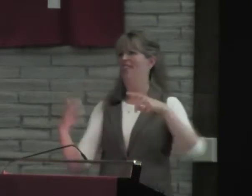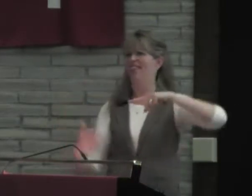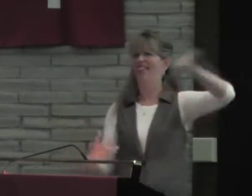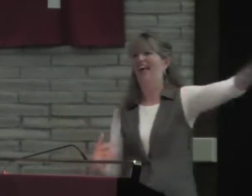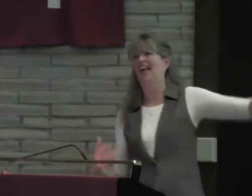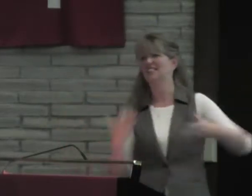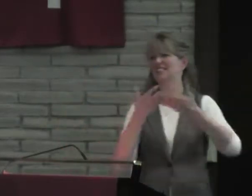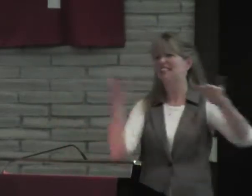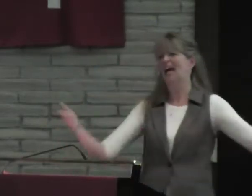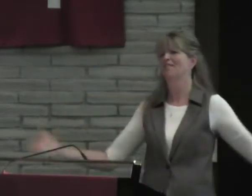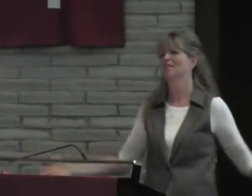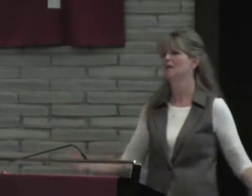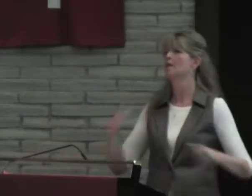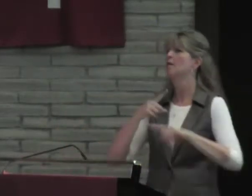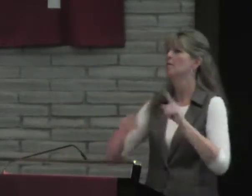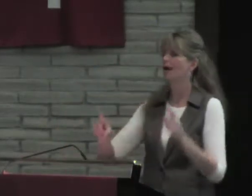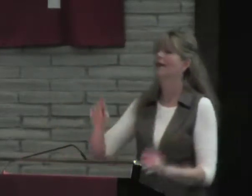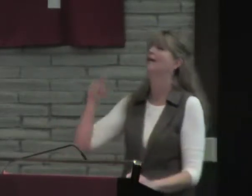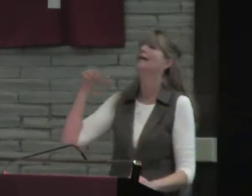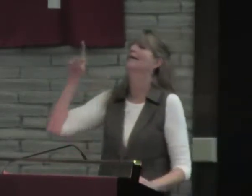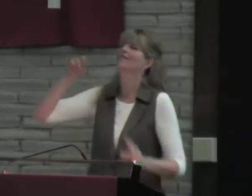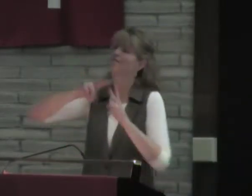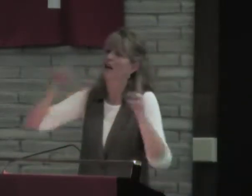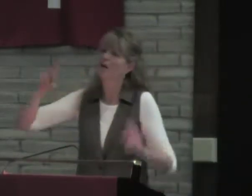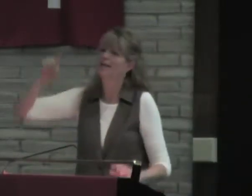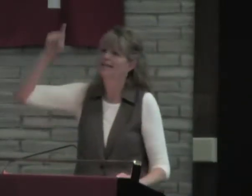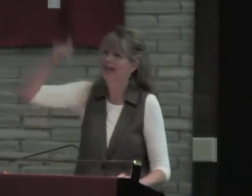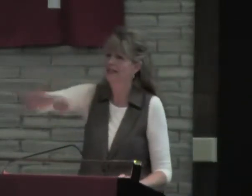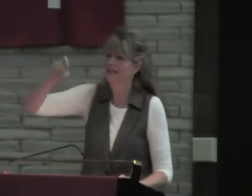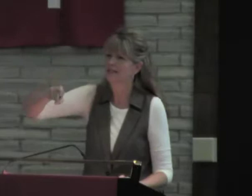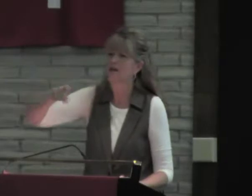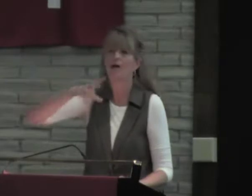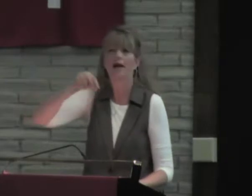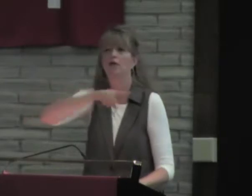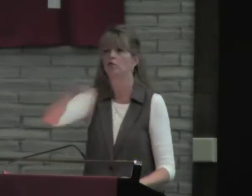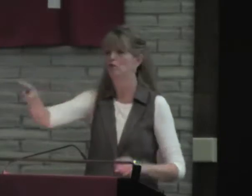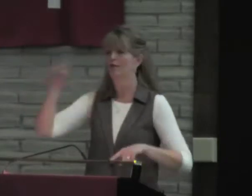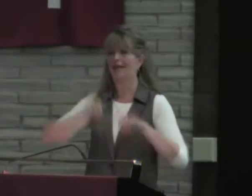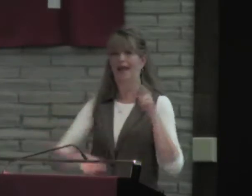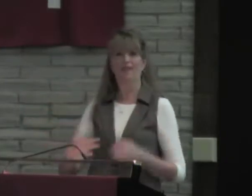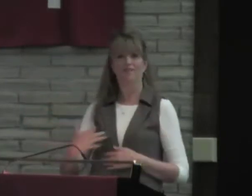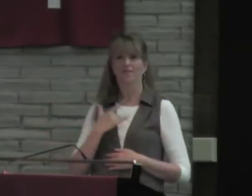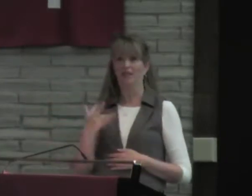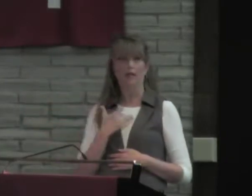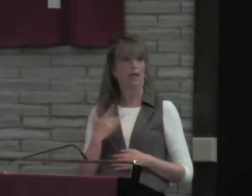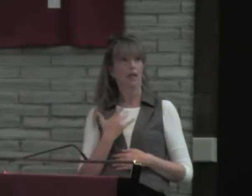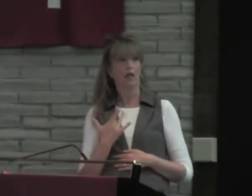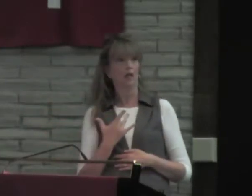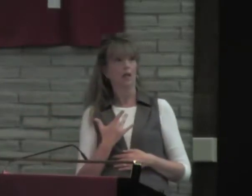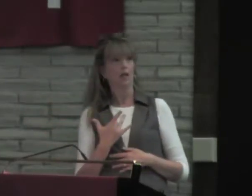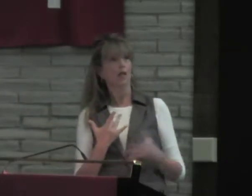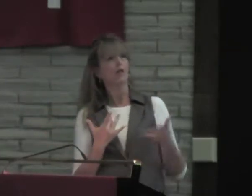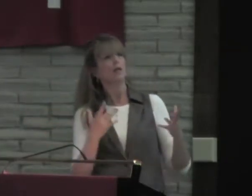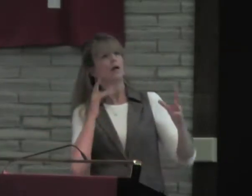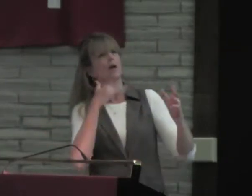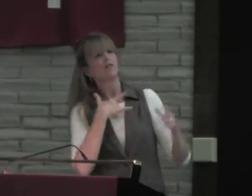because I want those things. I want what they have. But it's very necessary. You can't feel